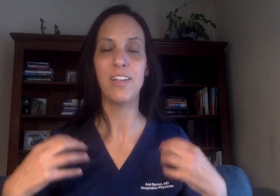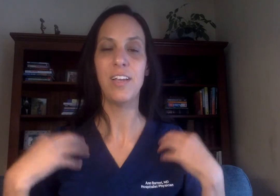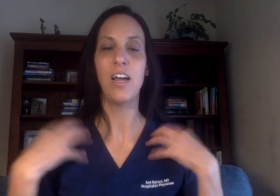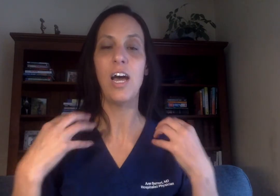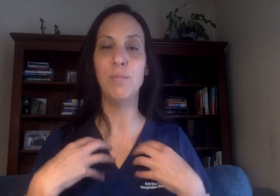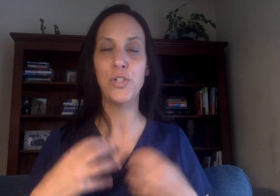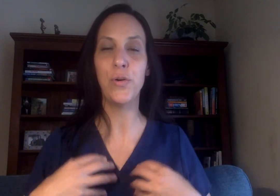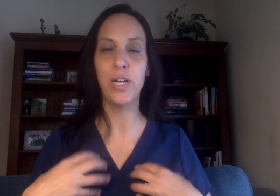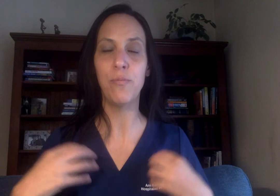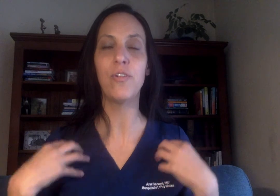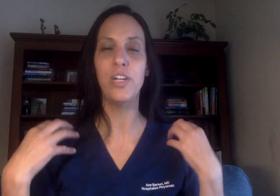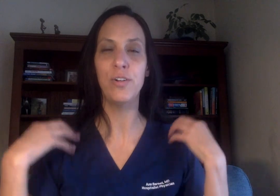I'm showing up for you.